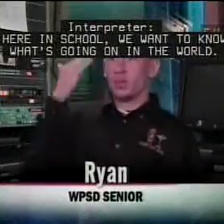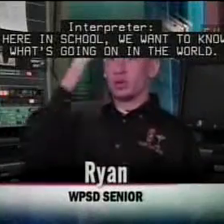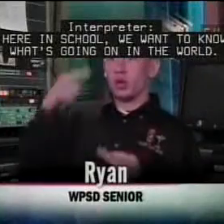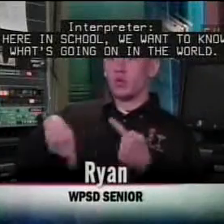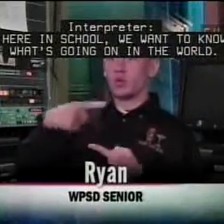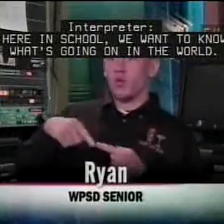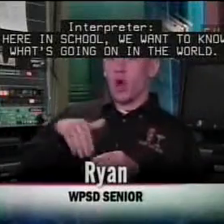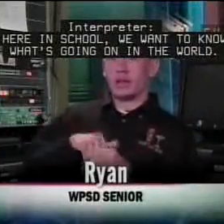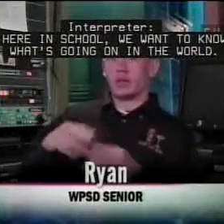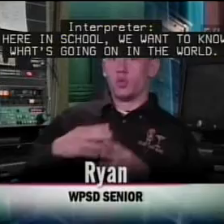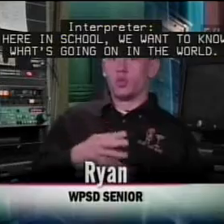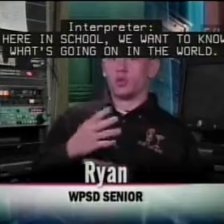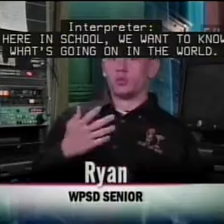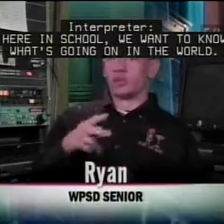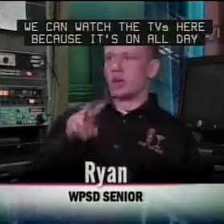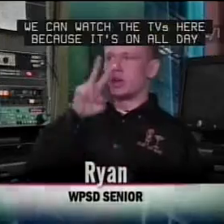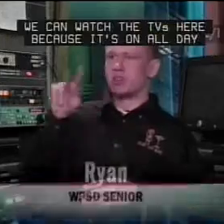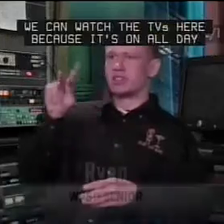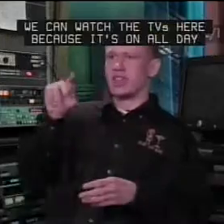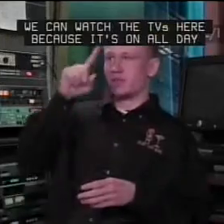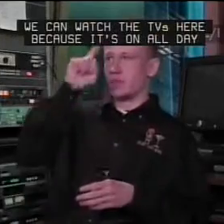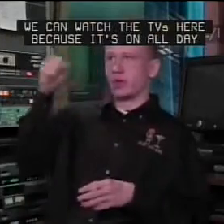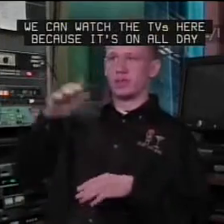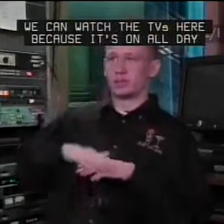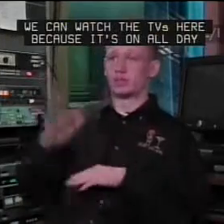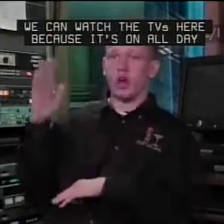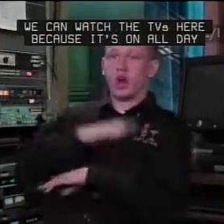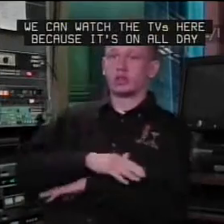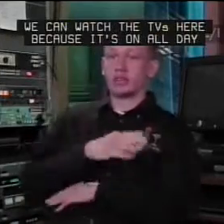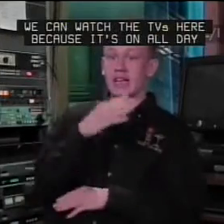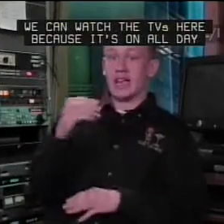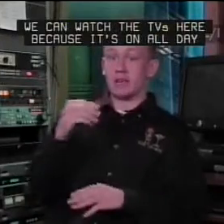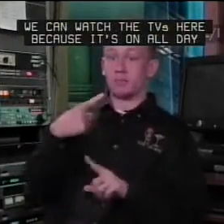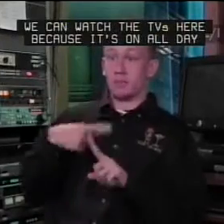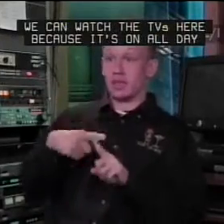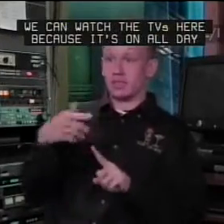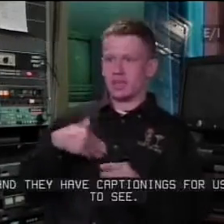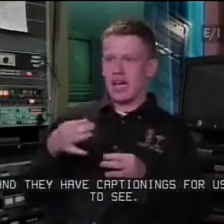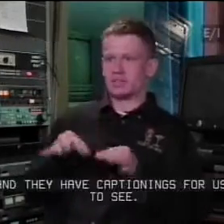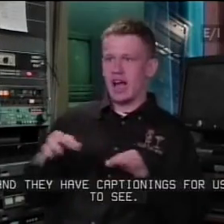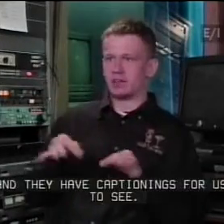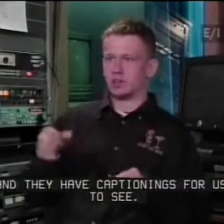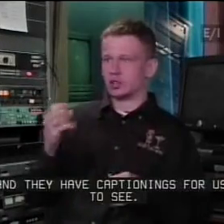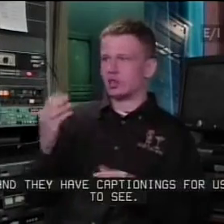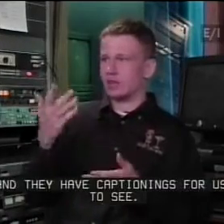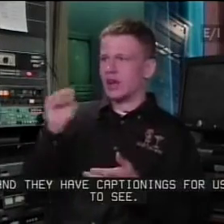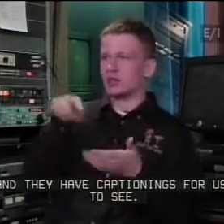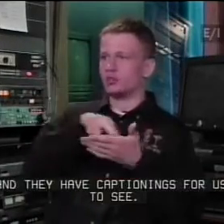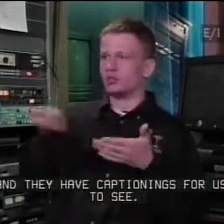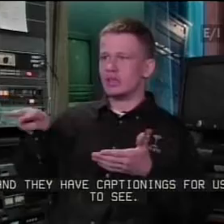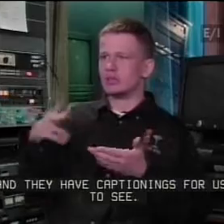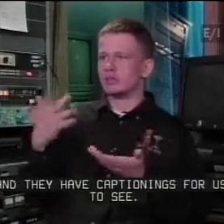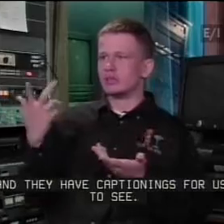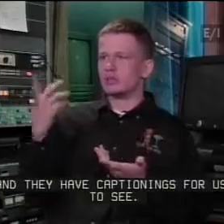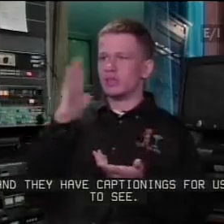know what's going on in the world we can watch the TV's here because it's on all day and they have captioning for us to see